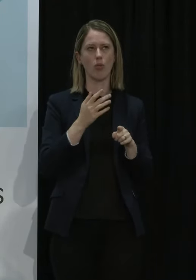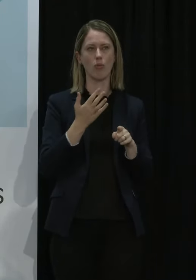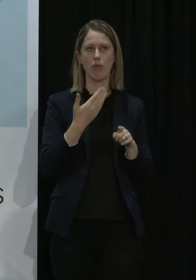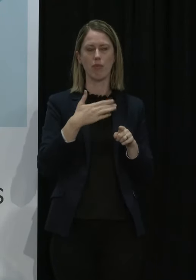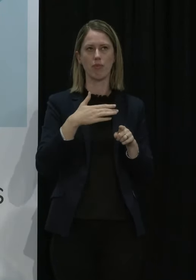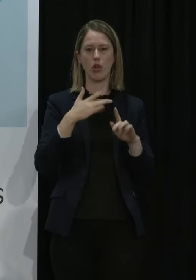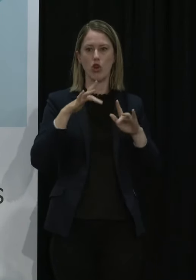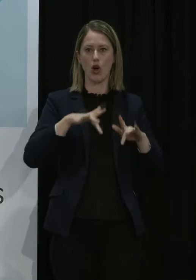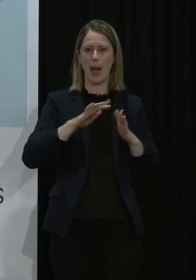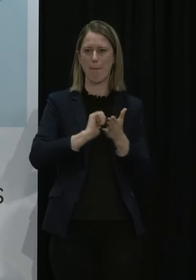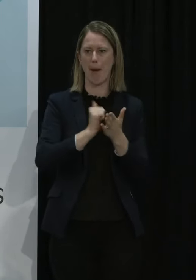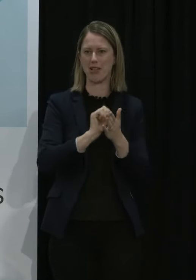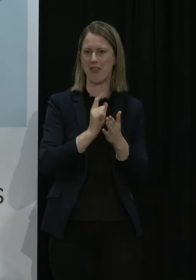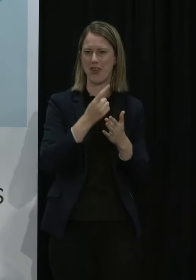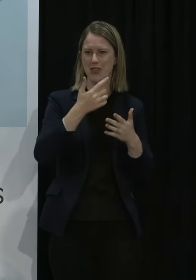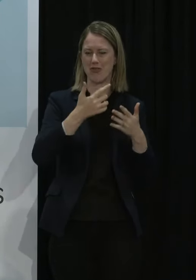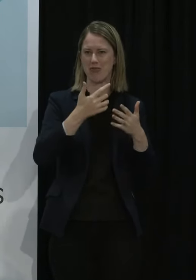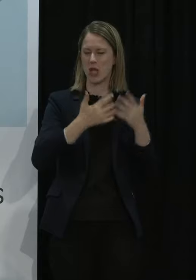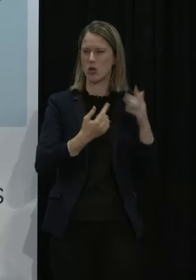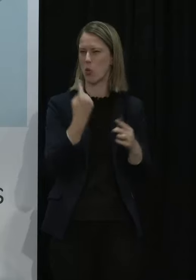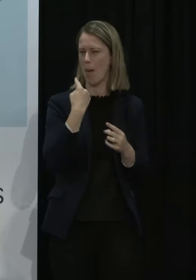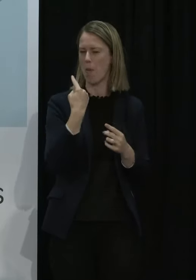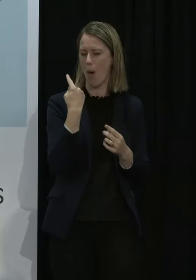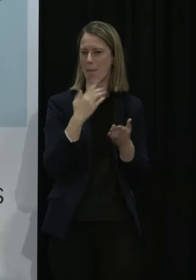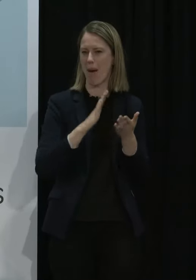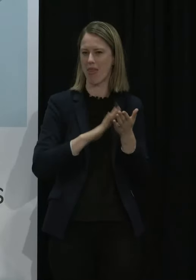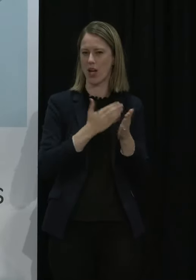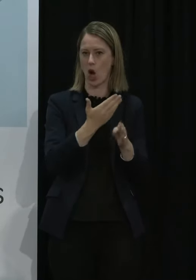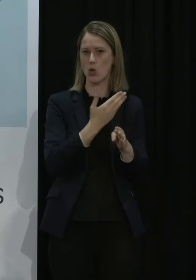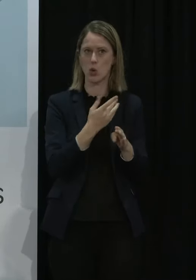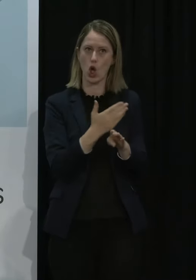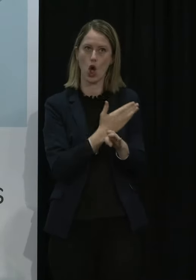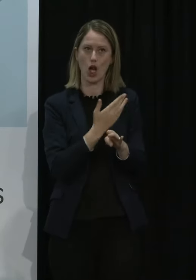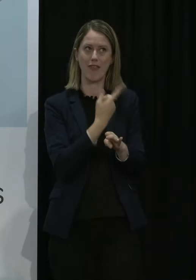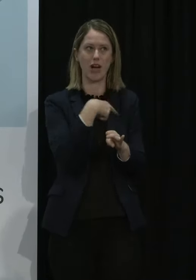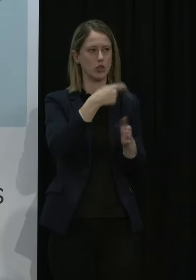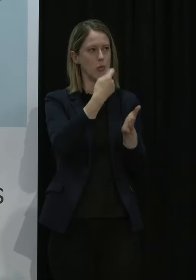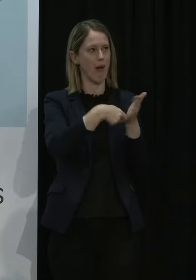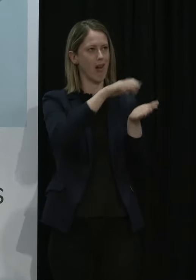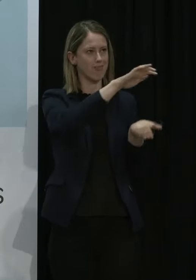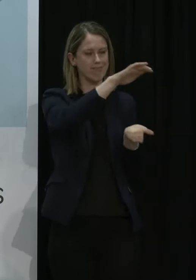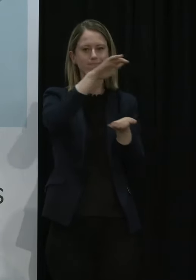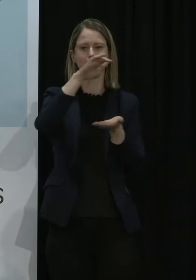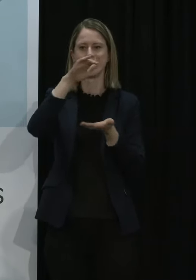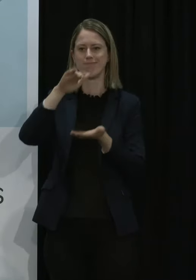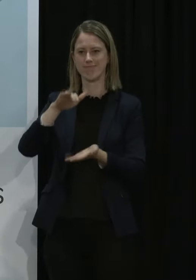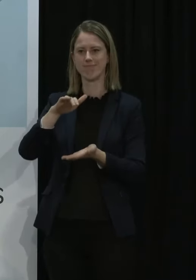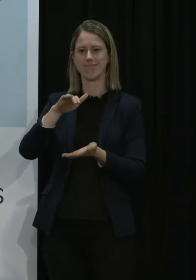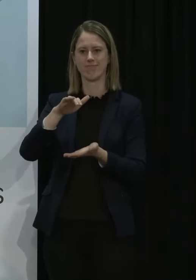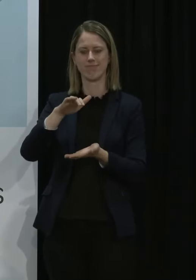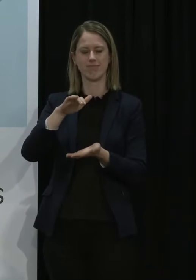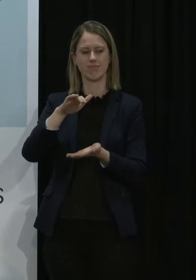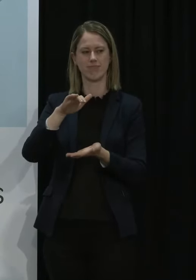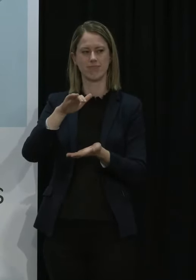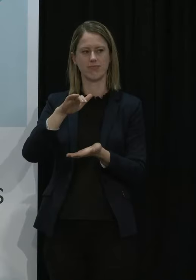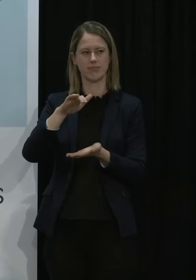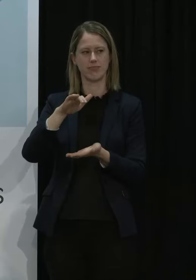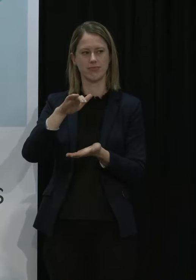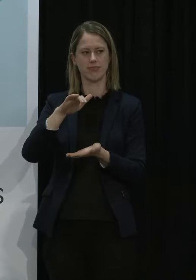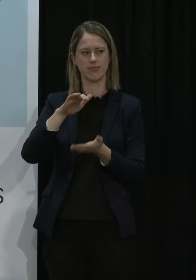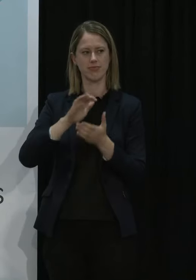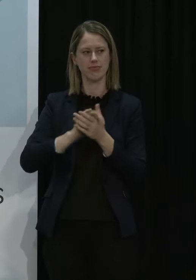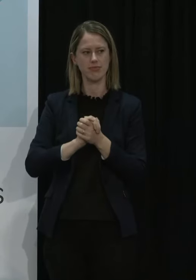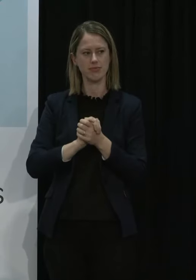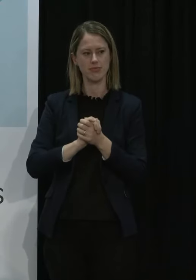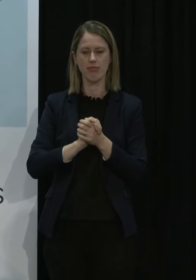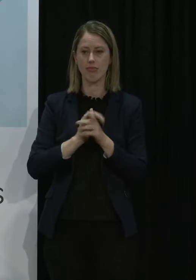published them in a journal a month ago so this is very early for us to be able to secure the supply of this